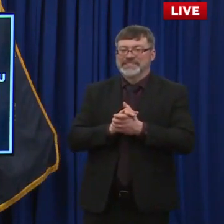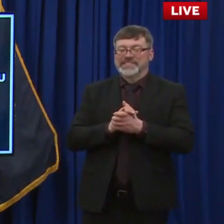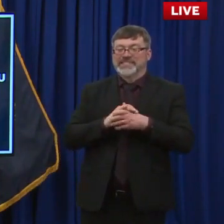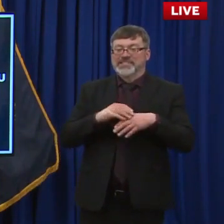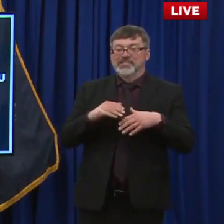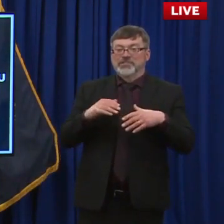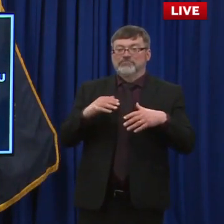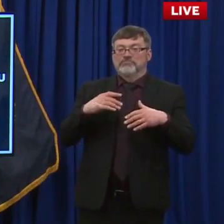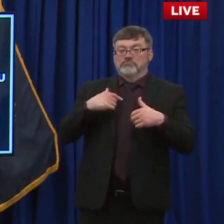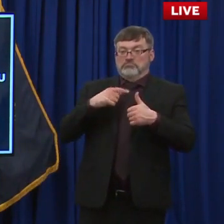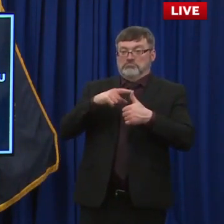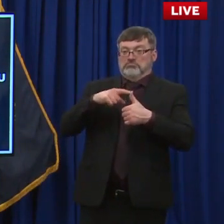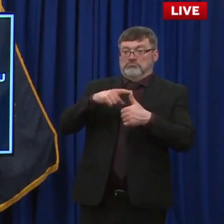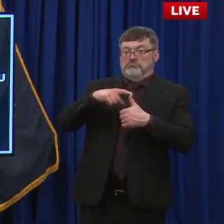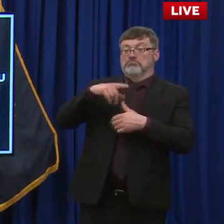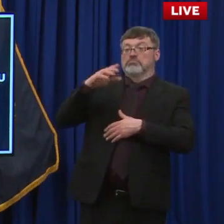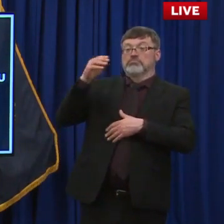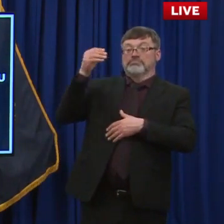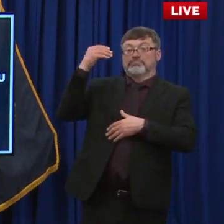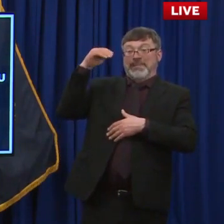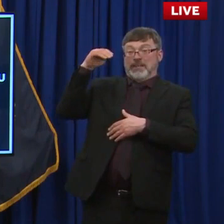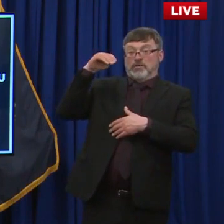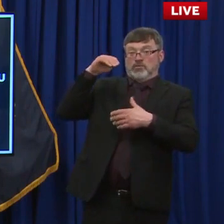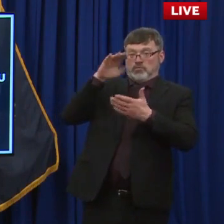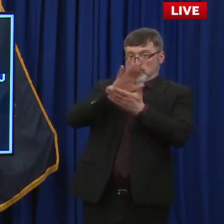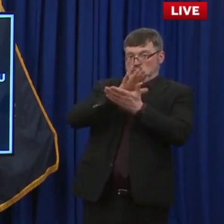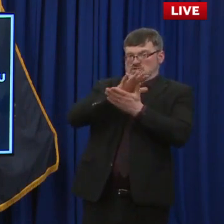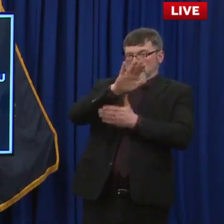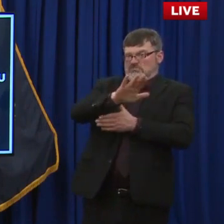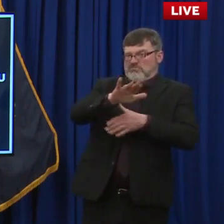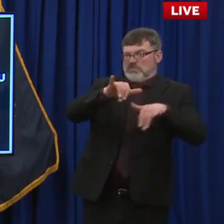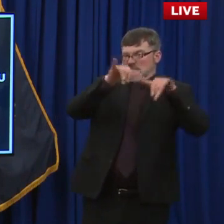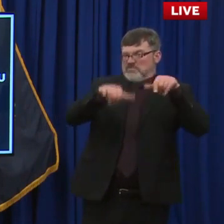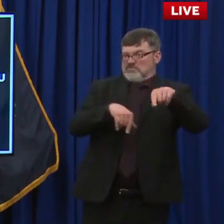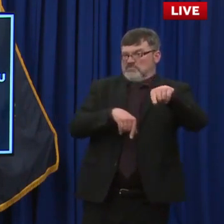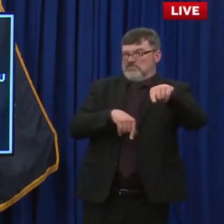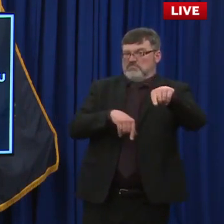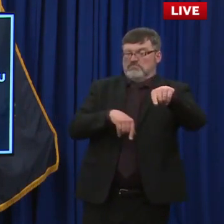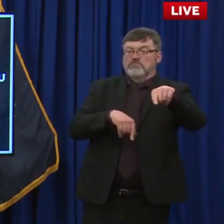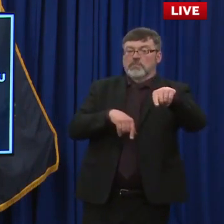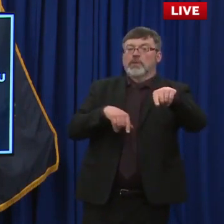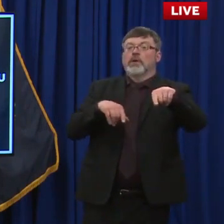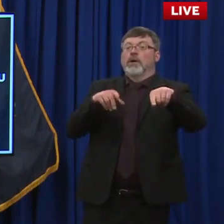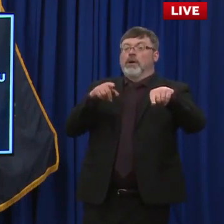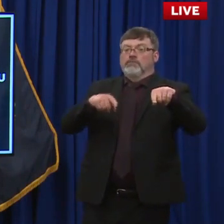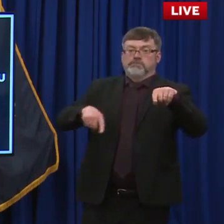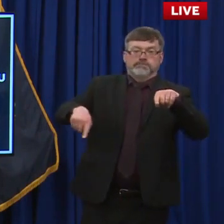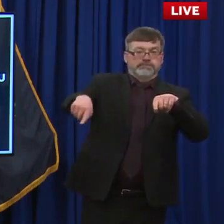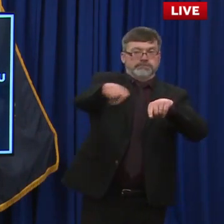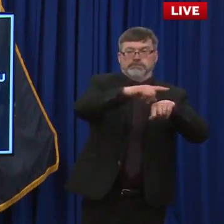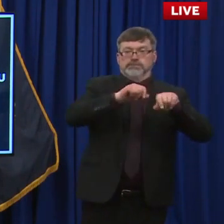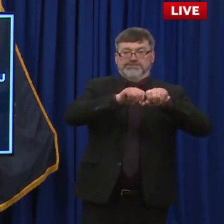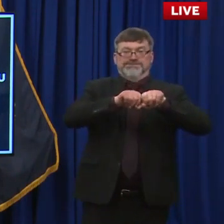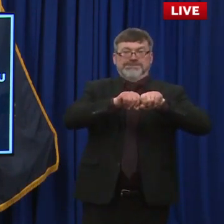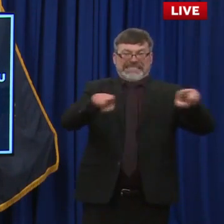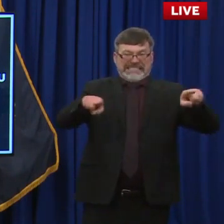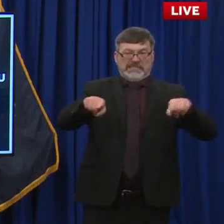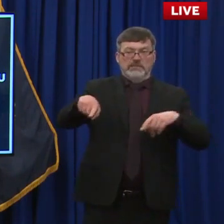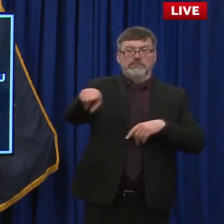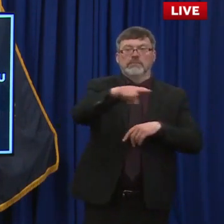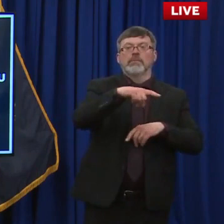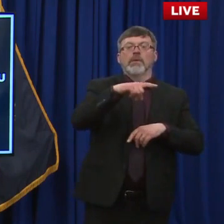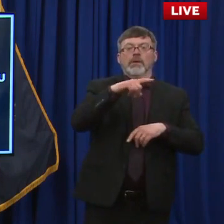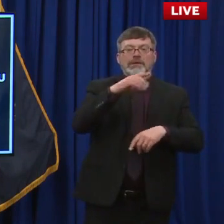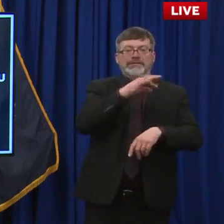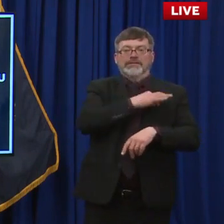employees ordering them to undergo anti-whiteness training. Uh, they then rescinded it and said it was merely a suggestion after questions